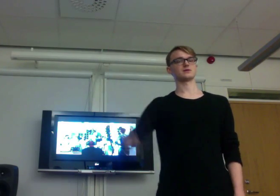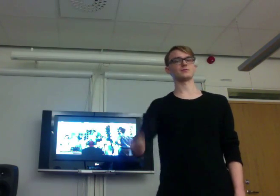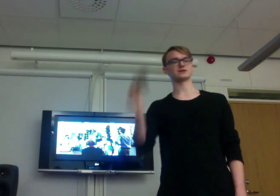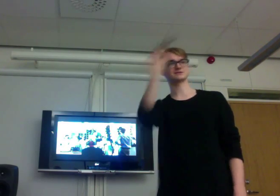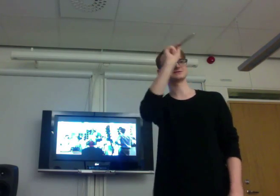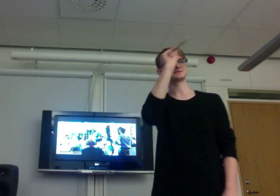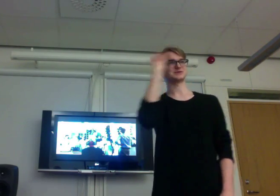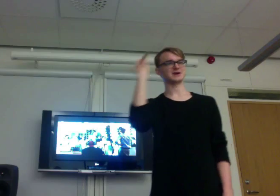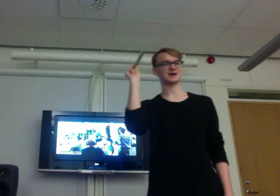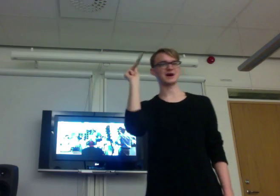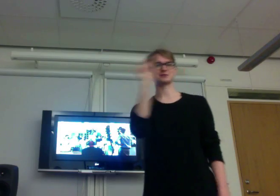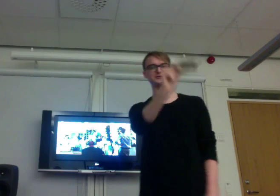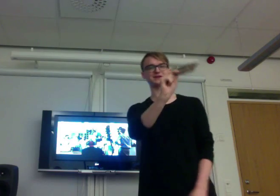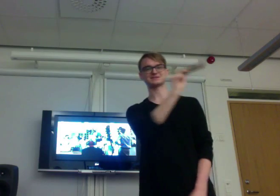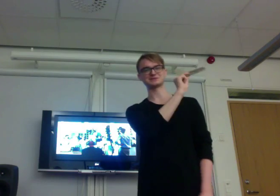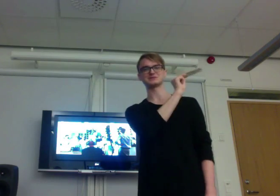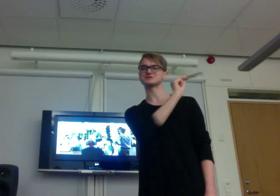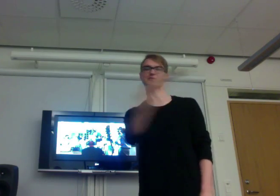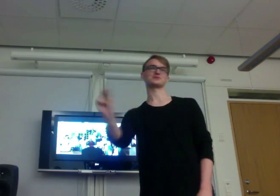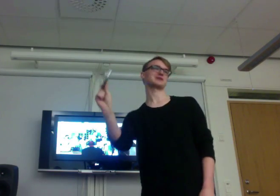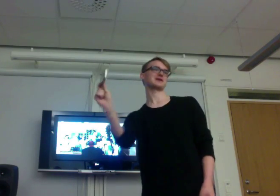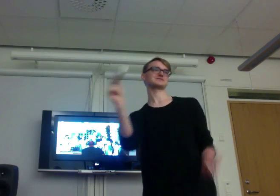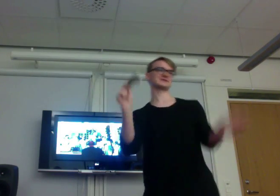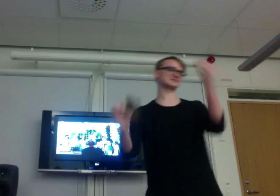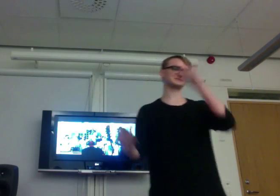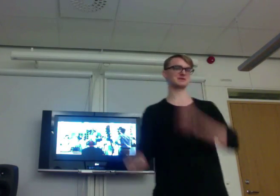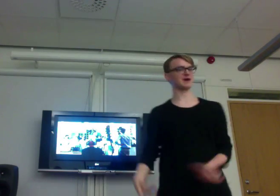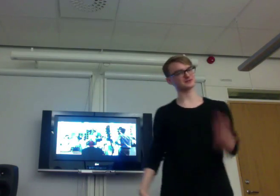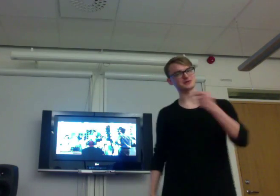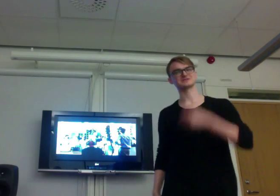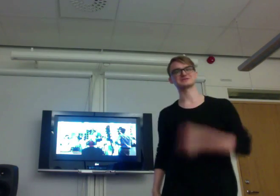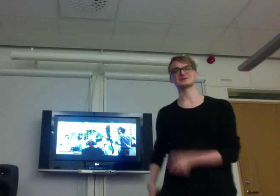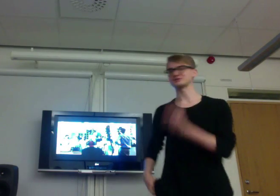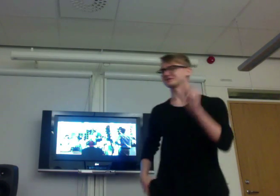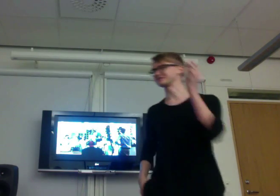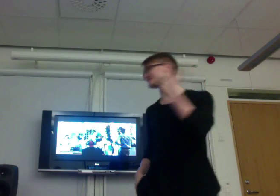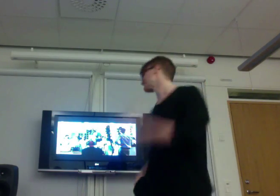But I will do that sometimes else, maybe afterwards, not in this lecture.